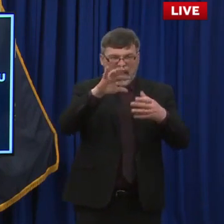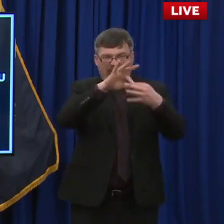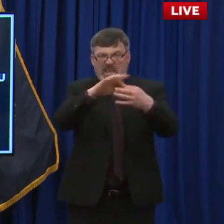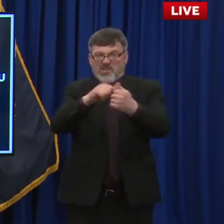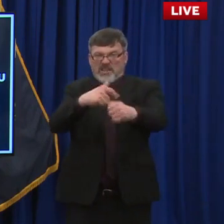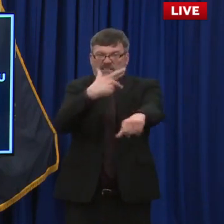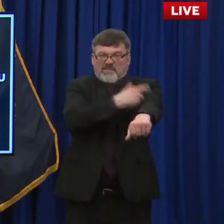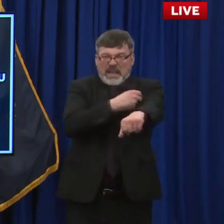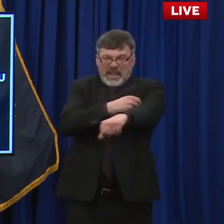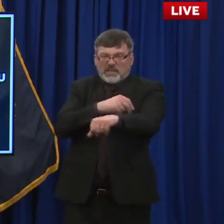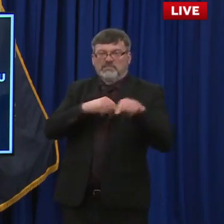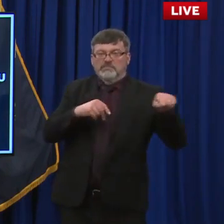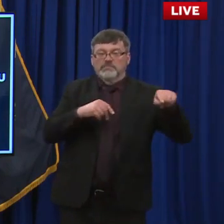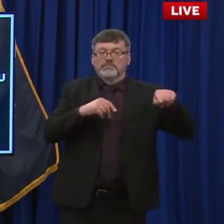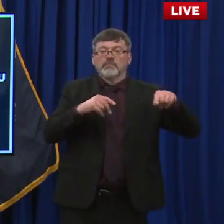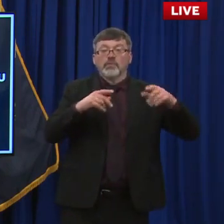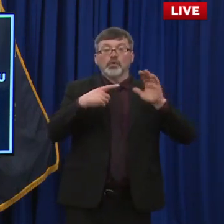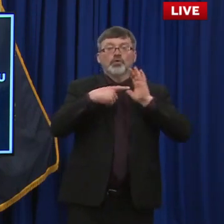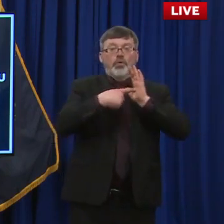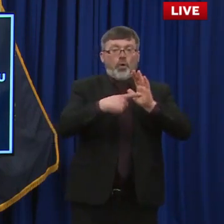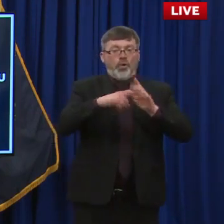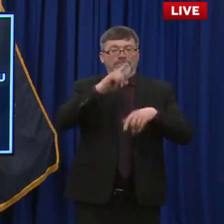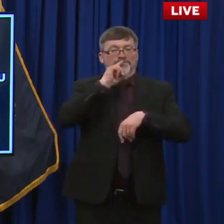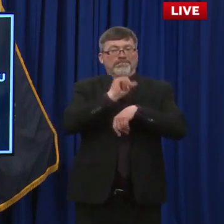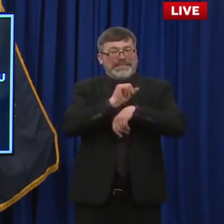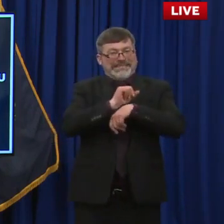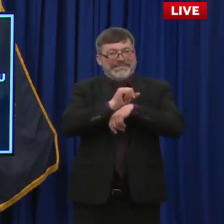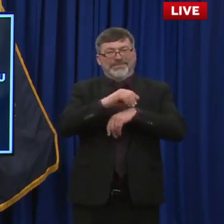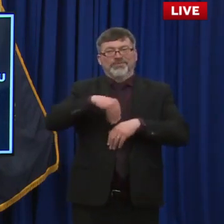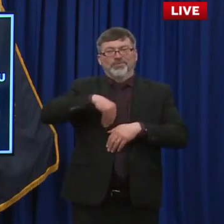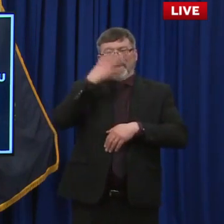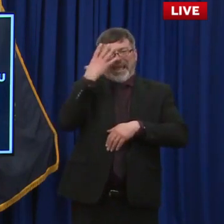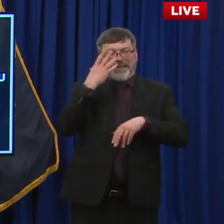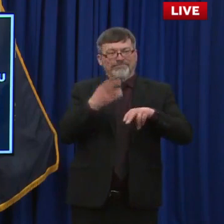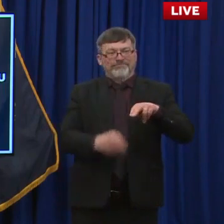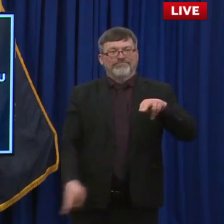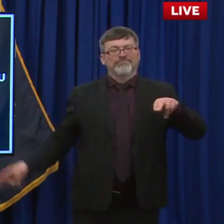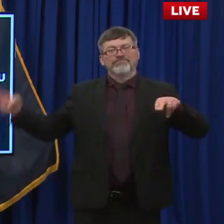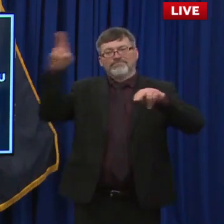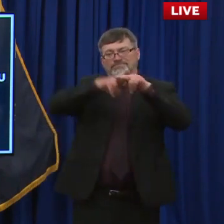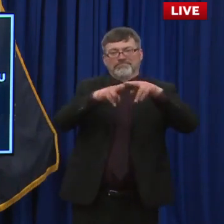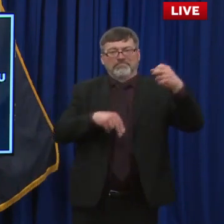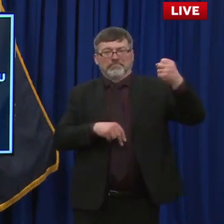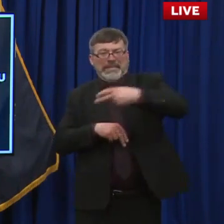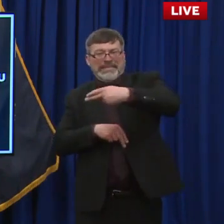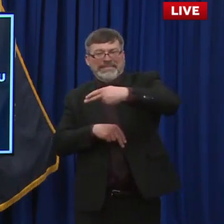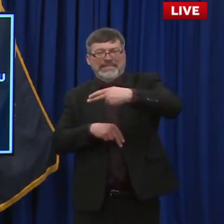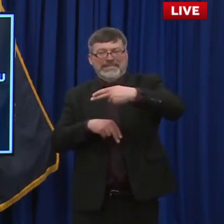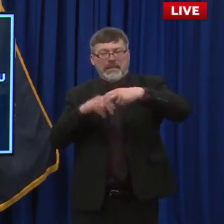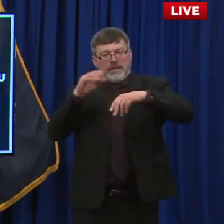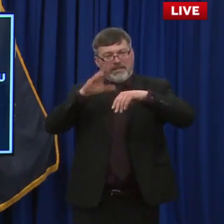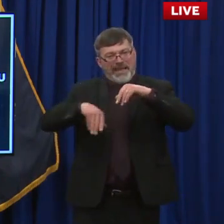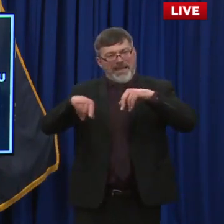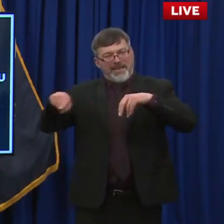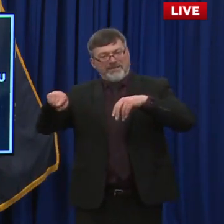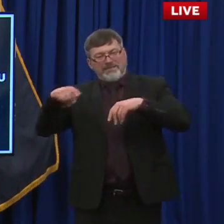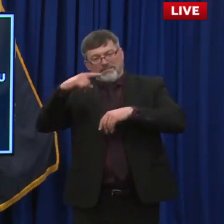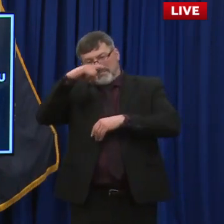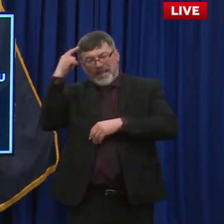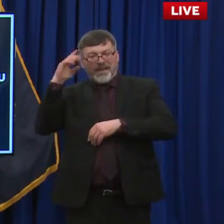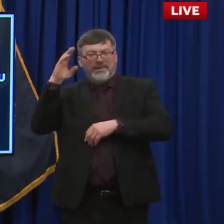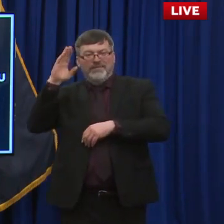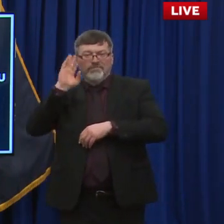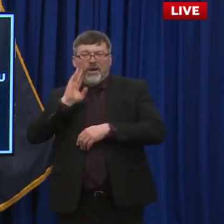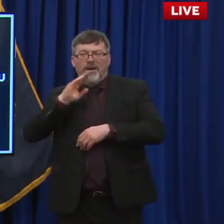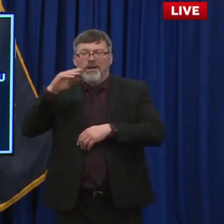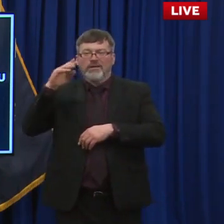have higher vaccination coverage than people who are not identifying as white. However, when we analyze those data, that the